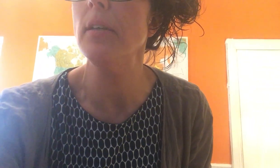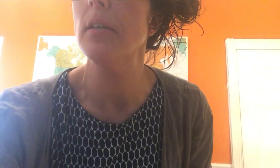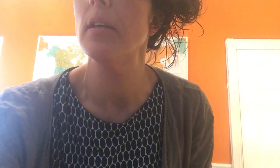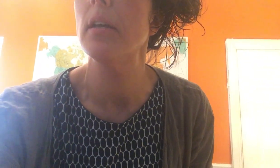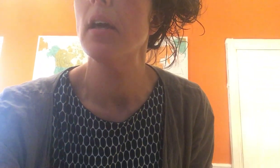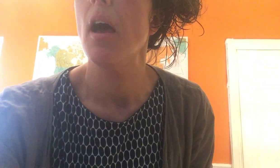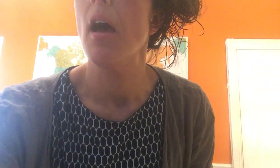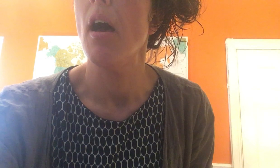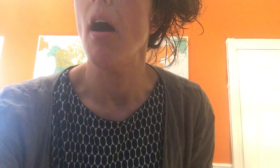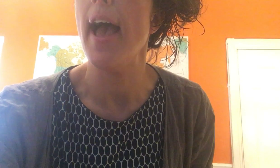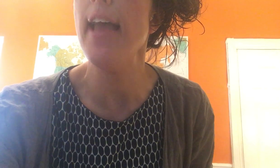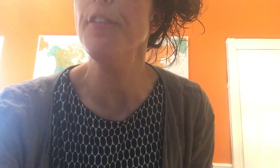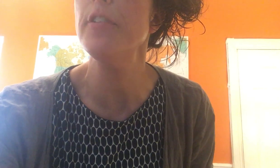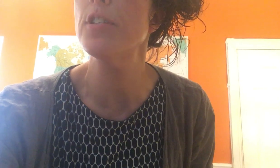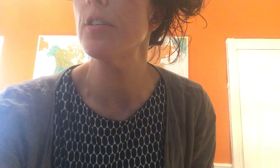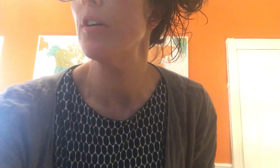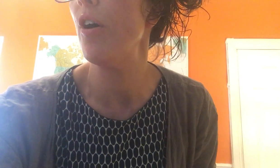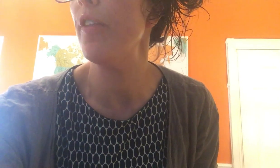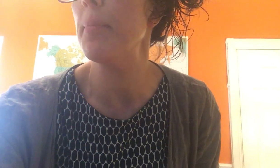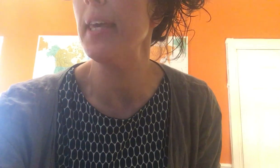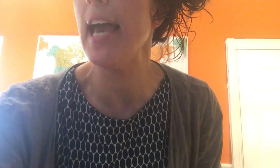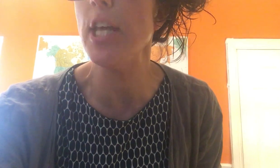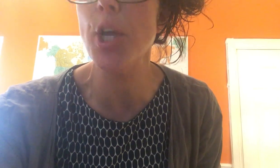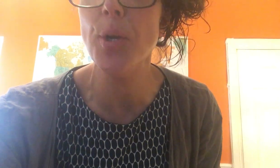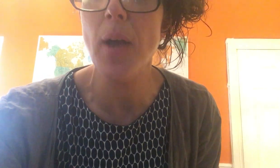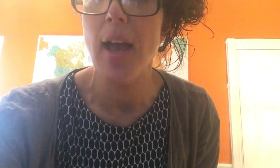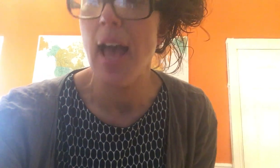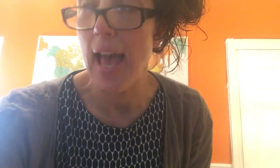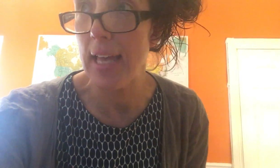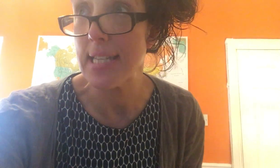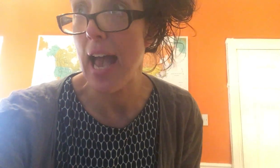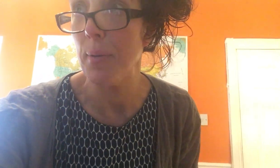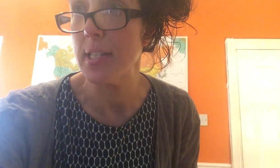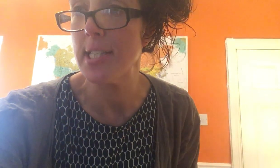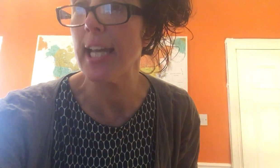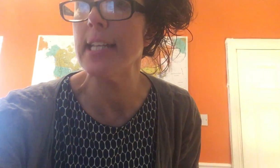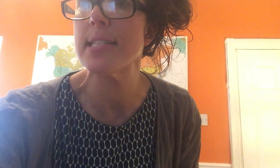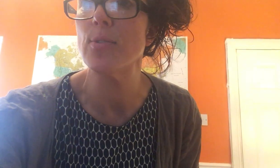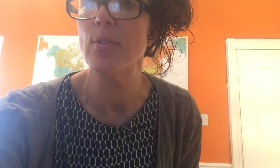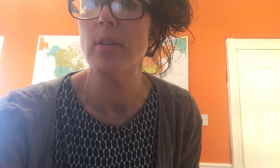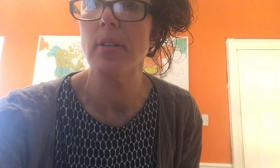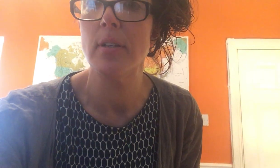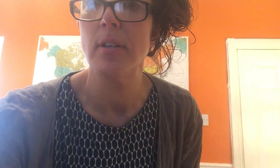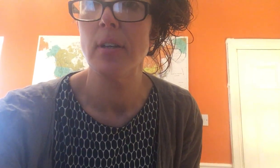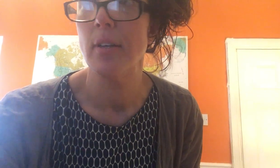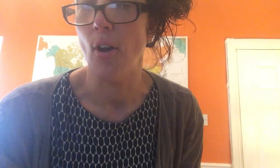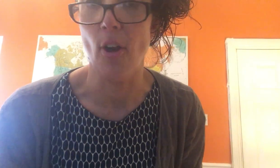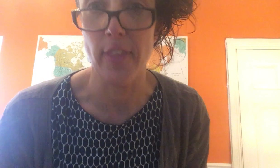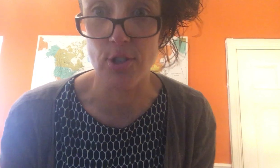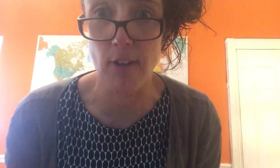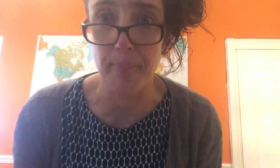go, our elephant on the piano and our dinosaur on the drum.